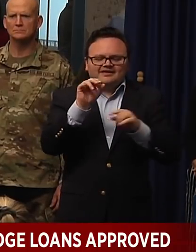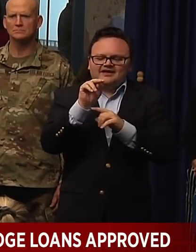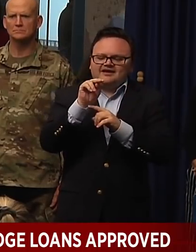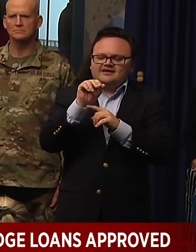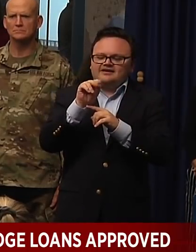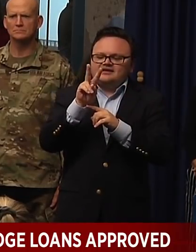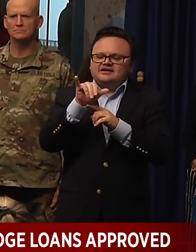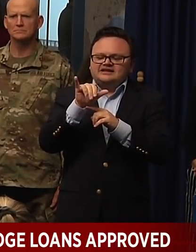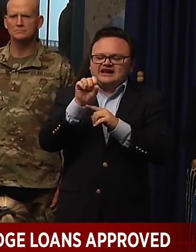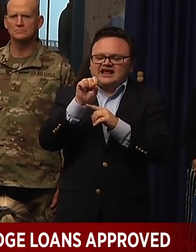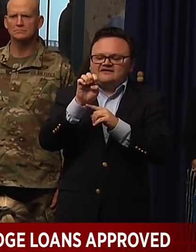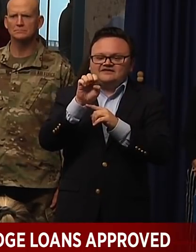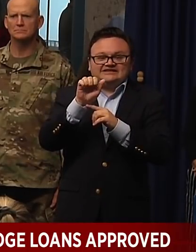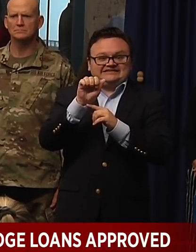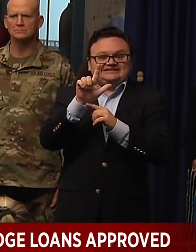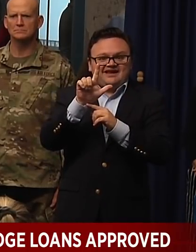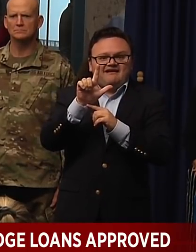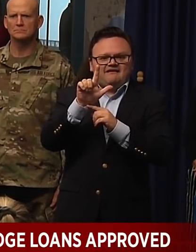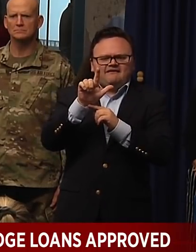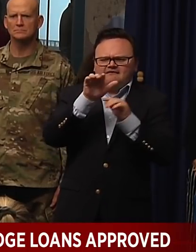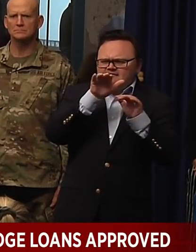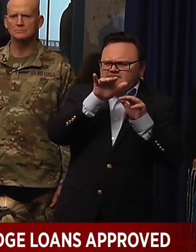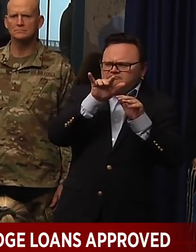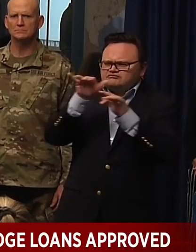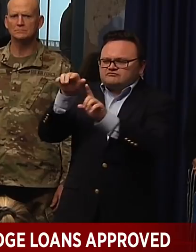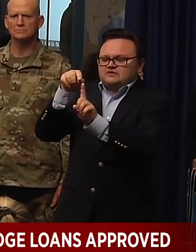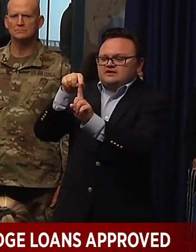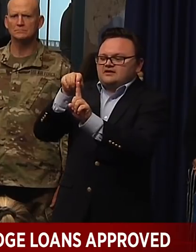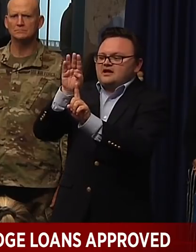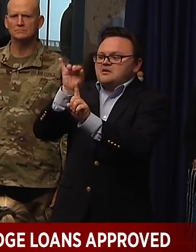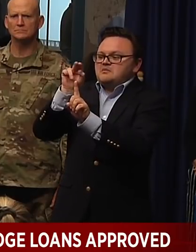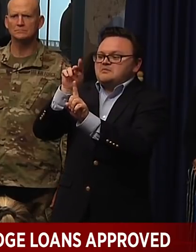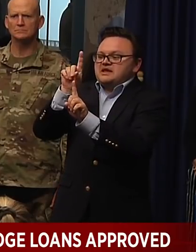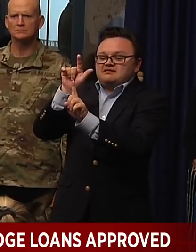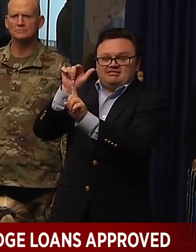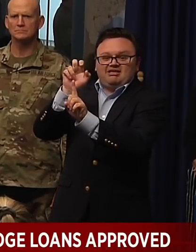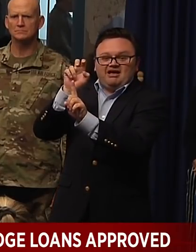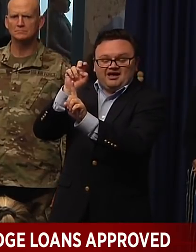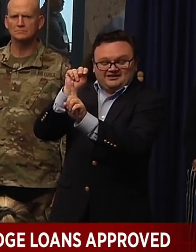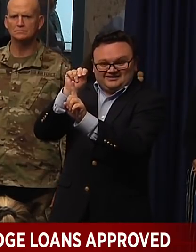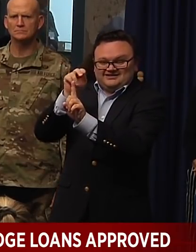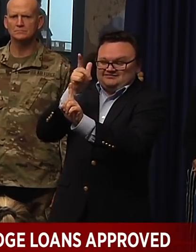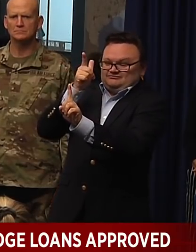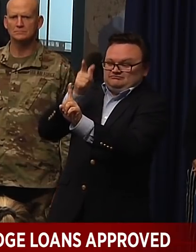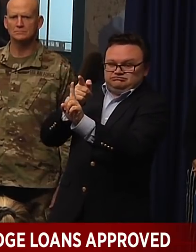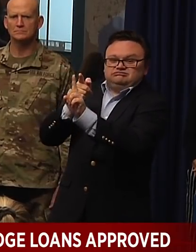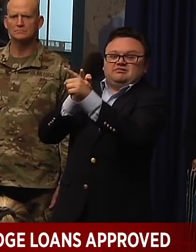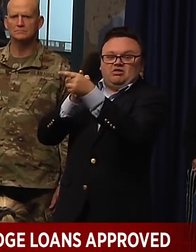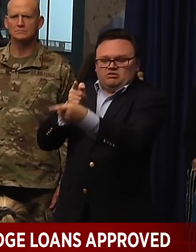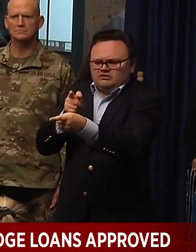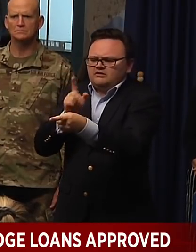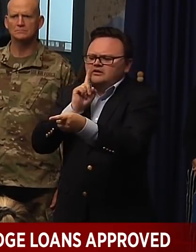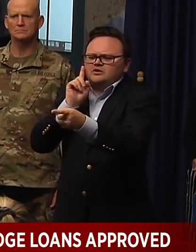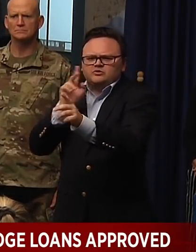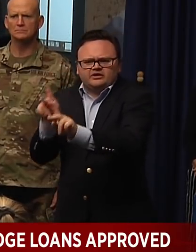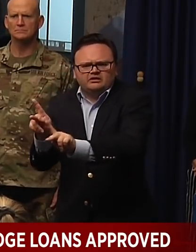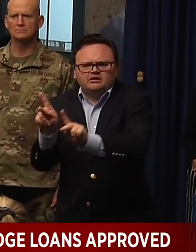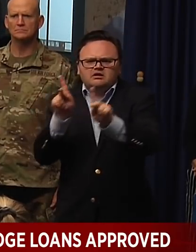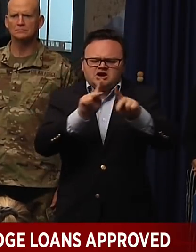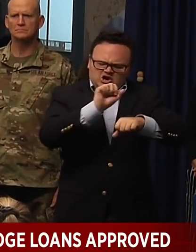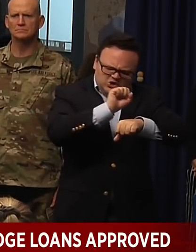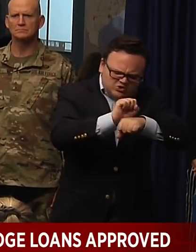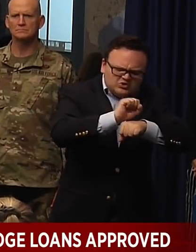Abadabad and getting bin Laden. It's, it's, this is the big time, all hands on deck. They are working